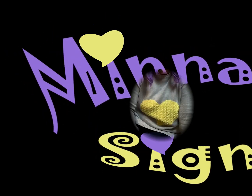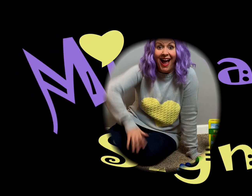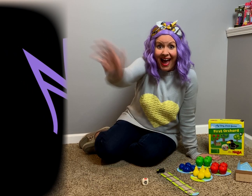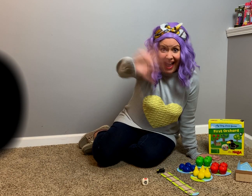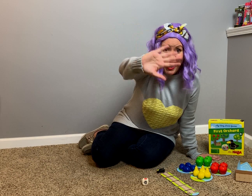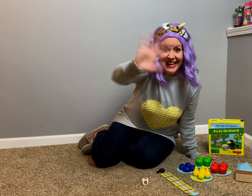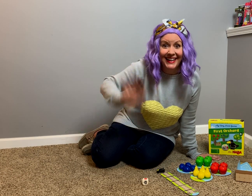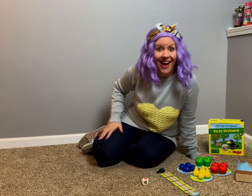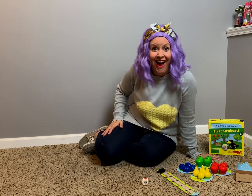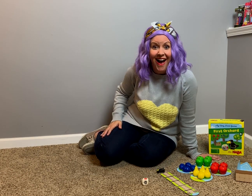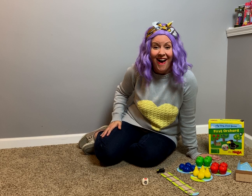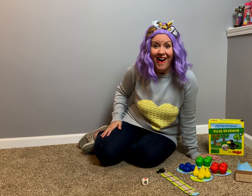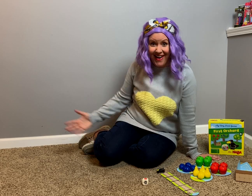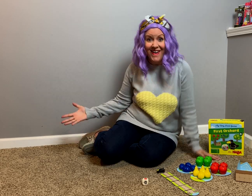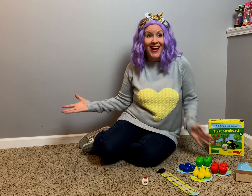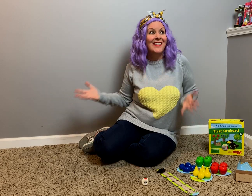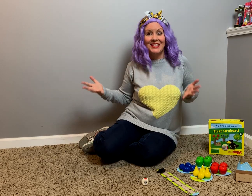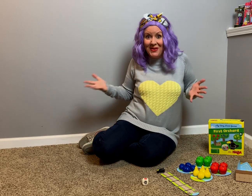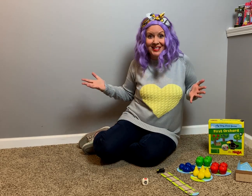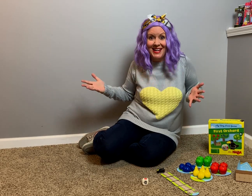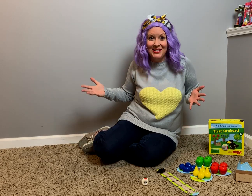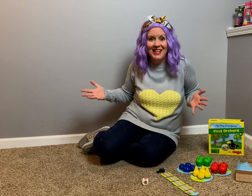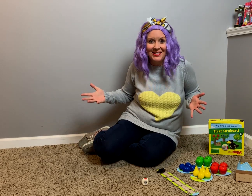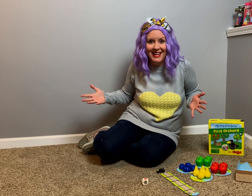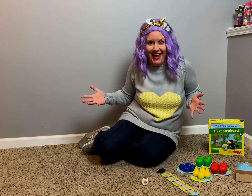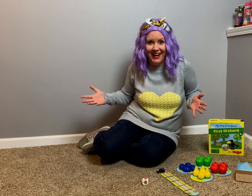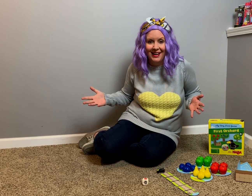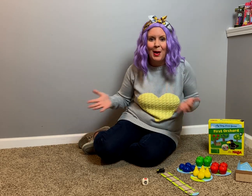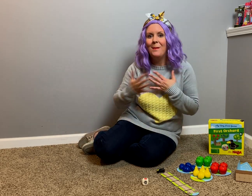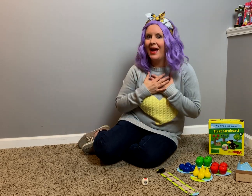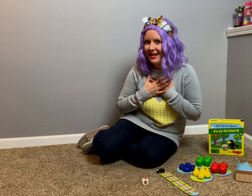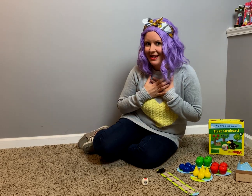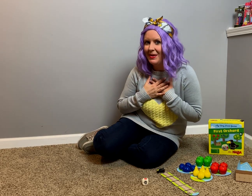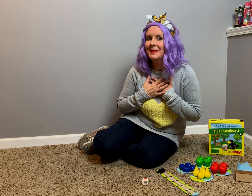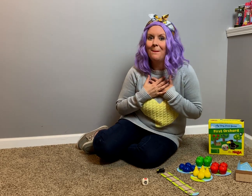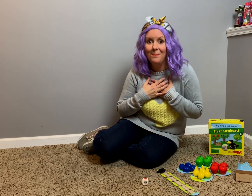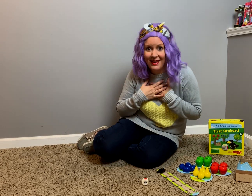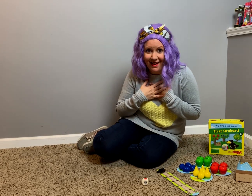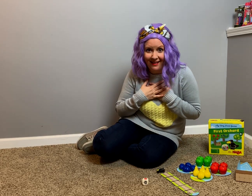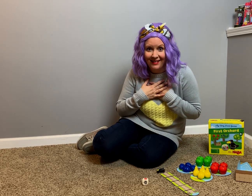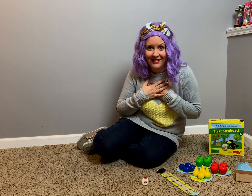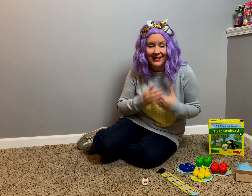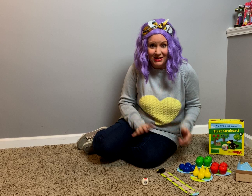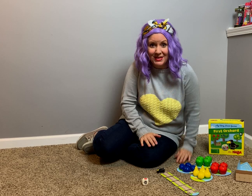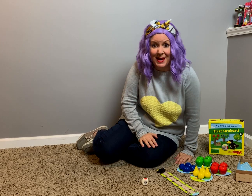Hi! Ah! I'm so excited you're here today! My name is Minna. Can you say